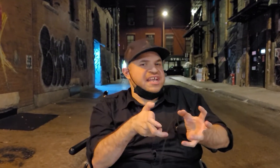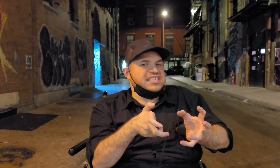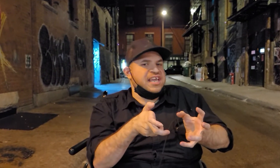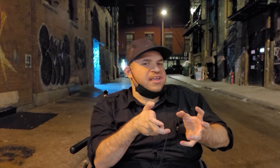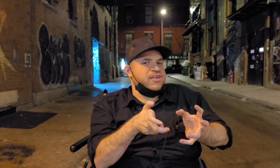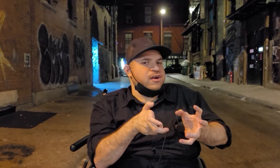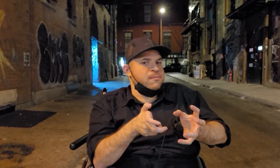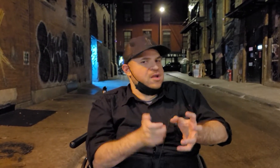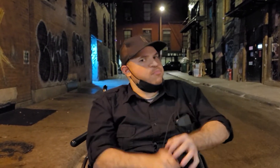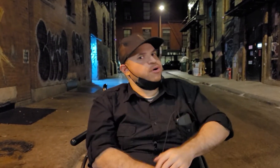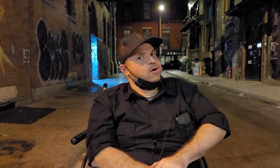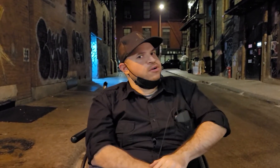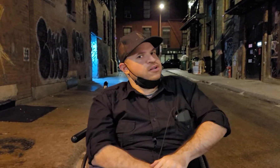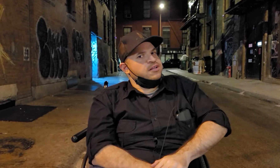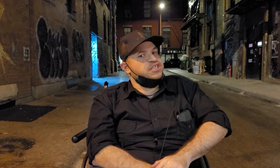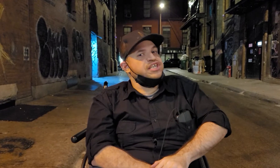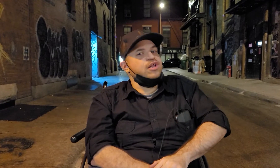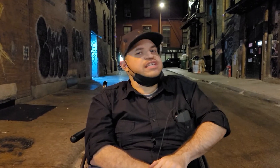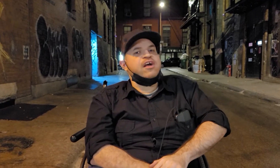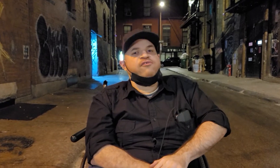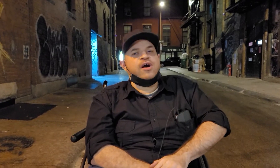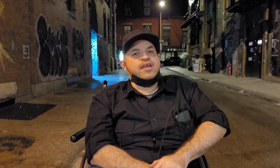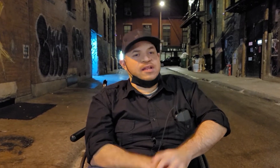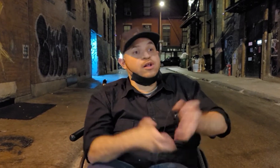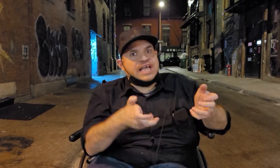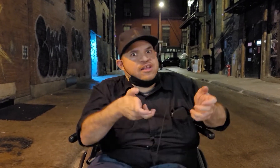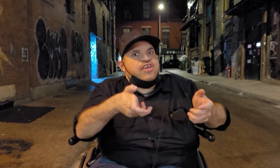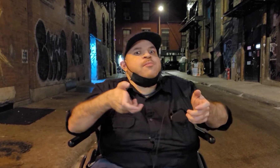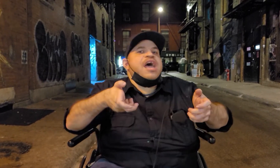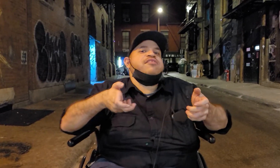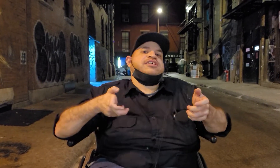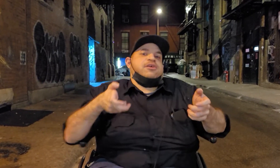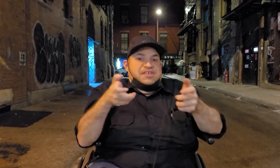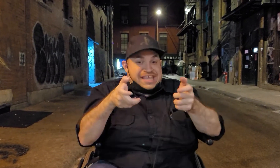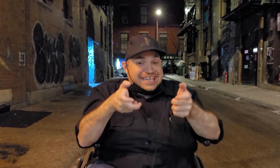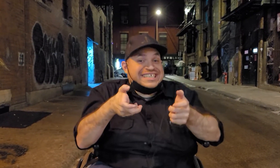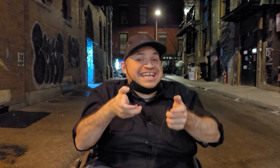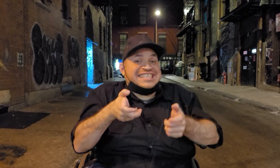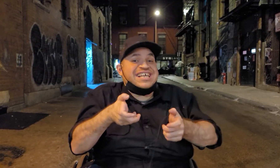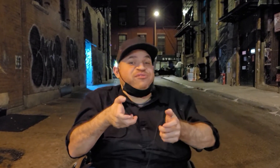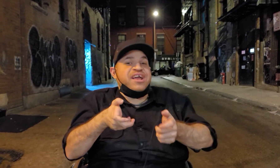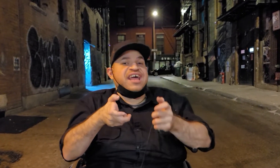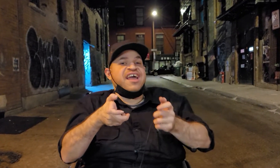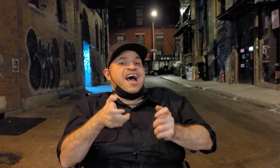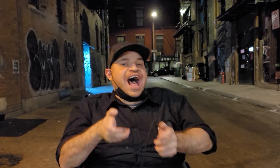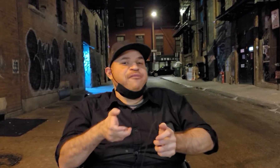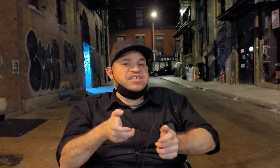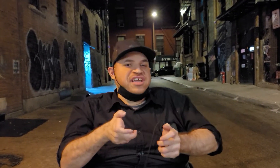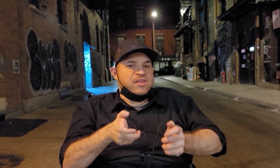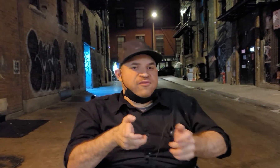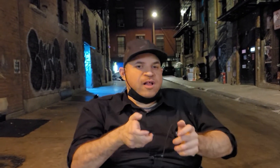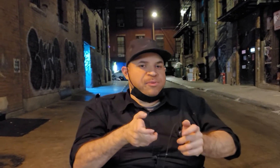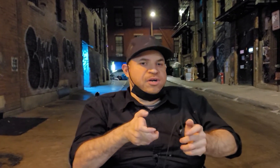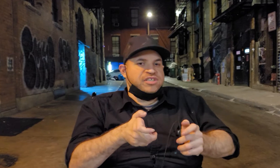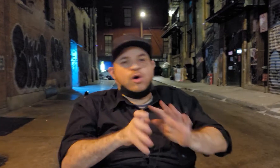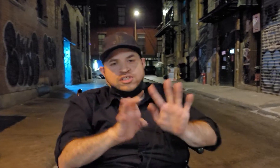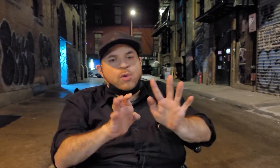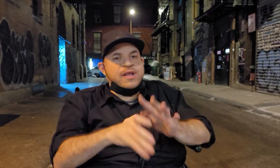heat sink in there bro the shit looks like a fucking it looks like a jacob javis center the heat sink itself right like obviously the developers you know sony